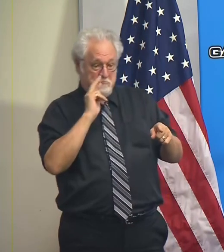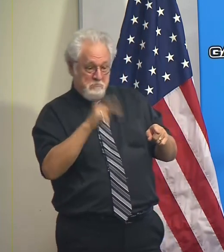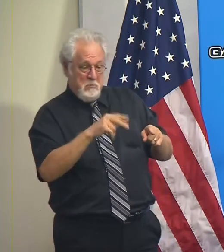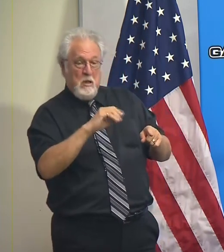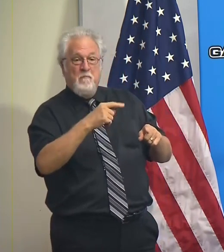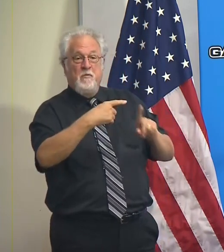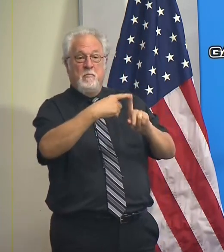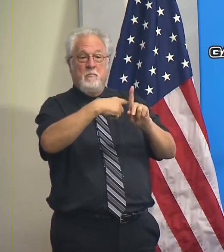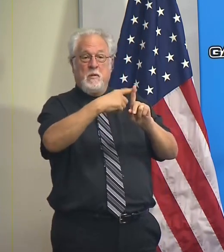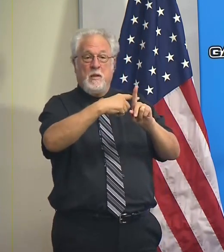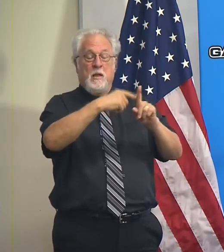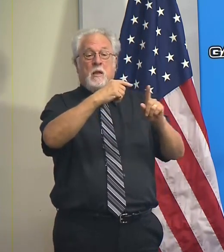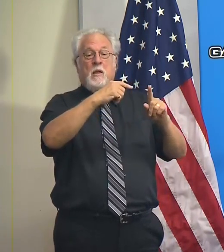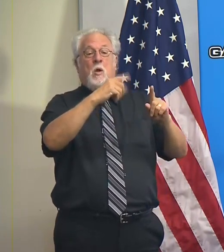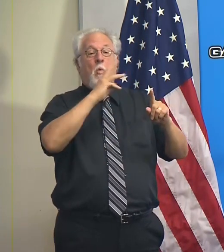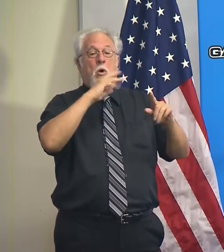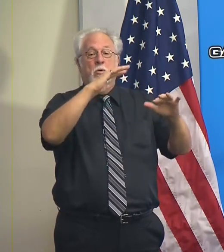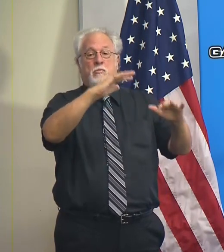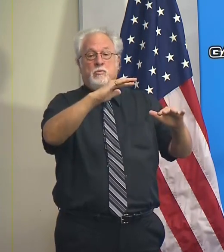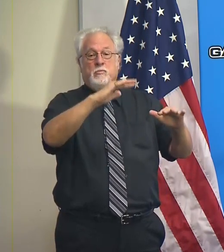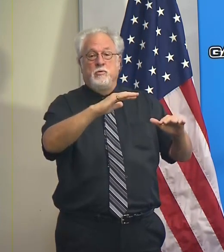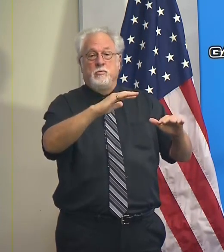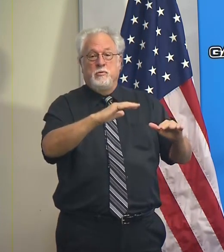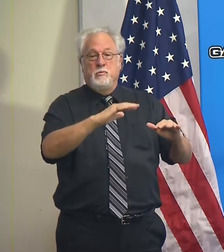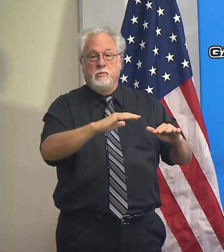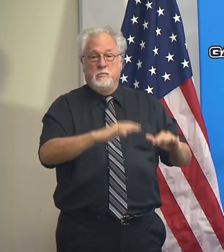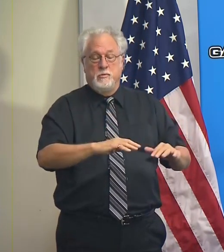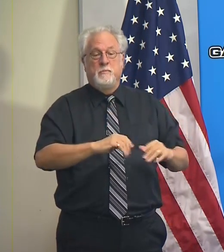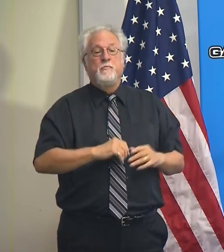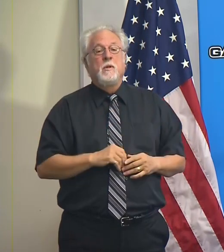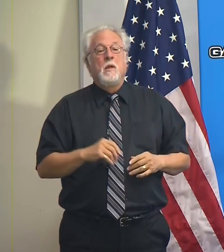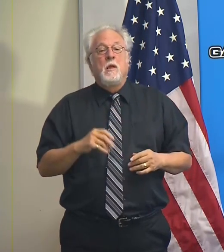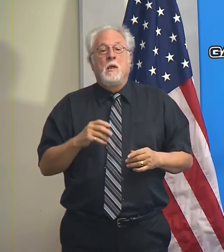gauges are indicating falling water levels in that region.